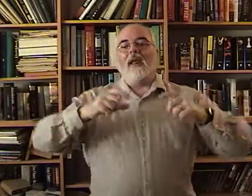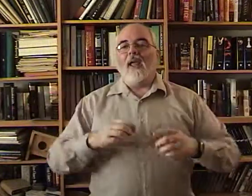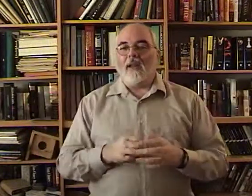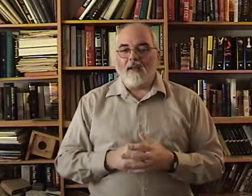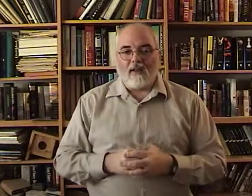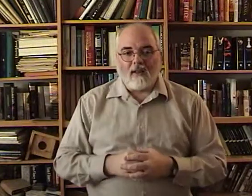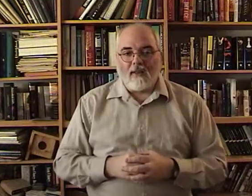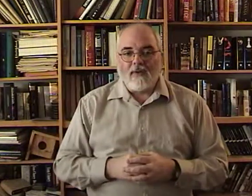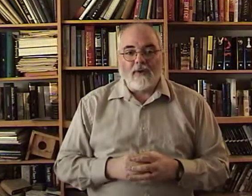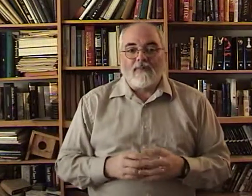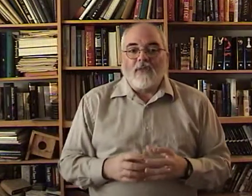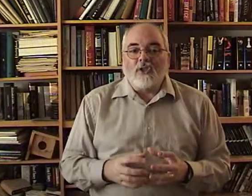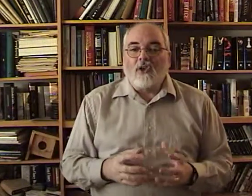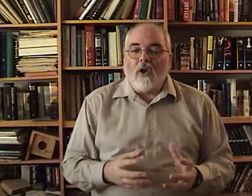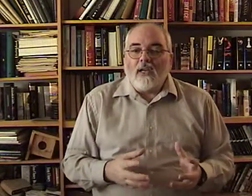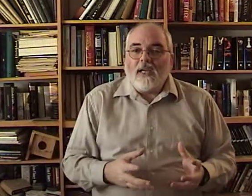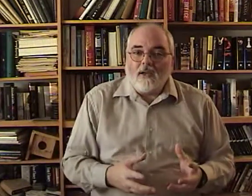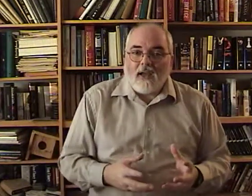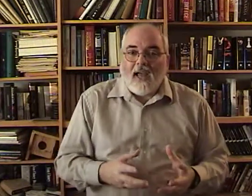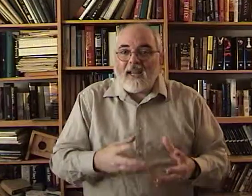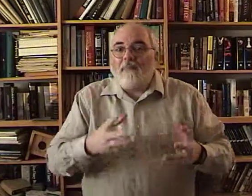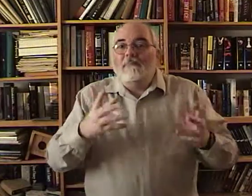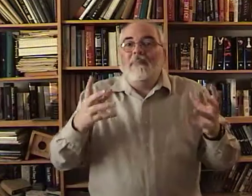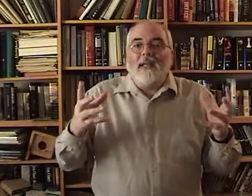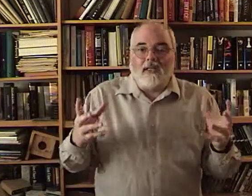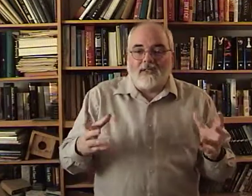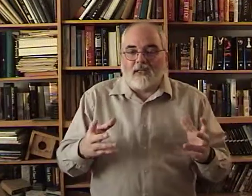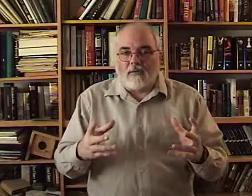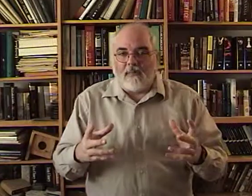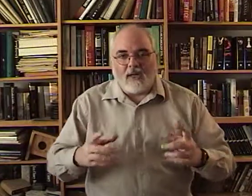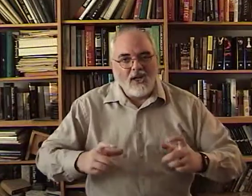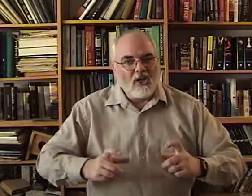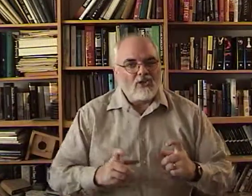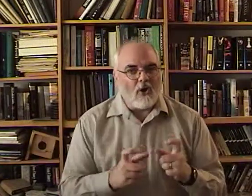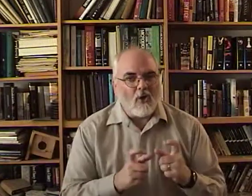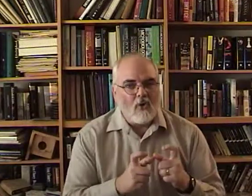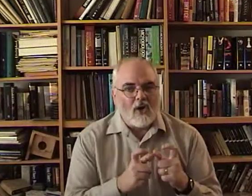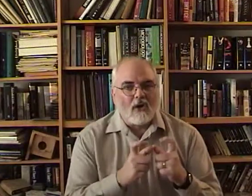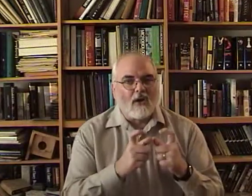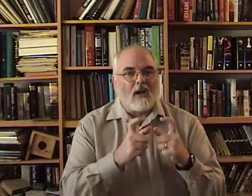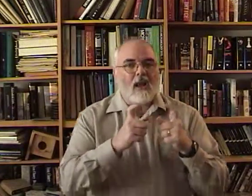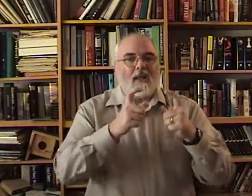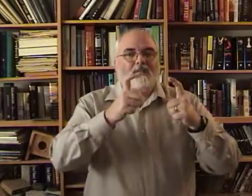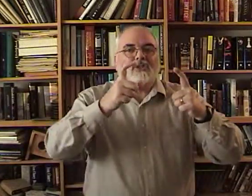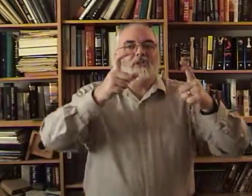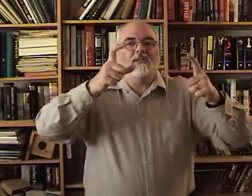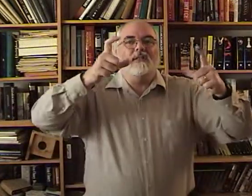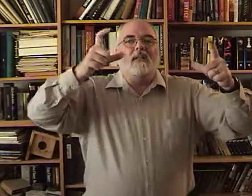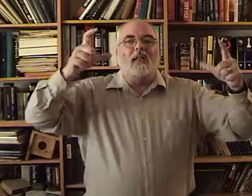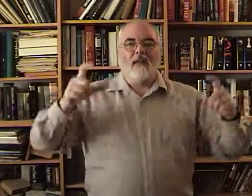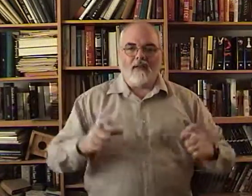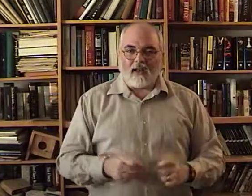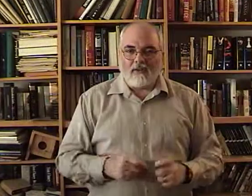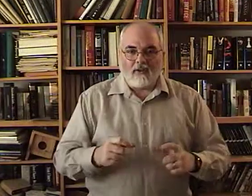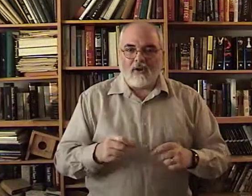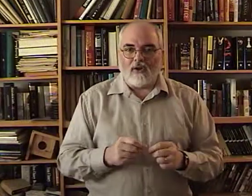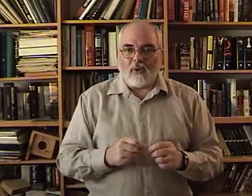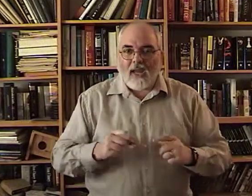And. The song here. Kind of builds a little bit. So. Let's. You know. It's okay.